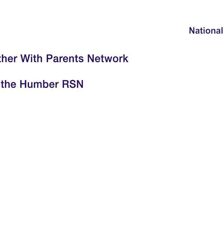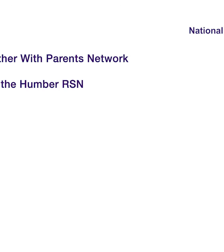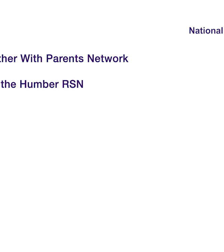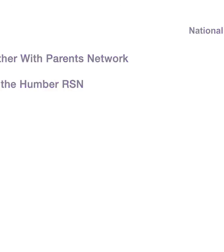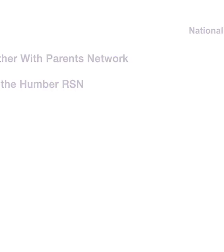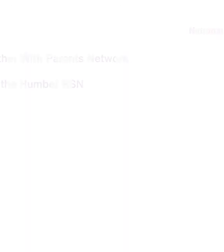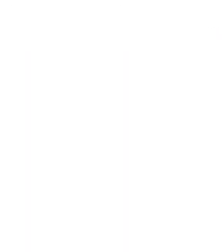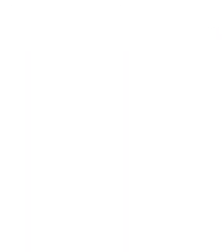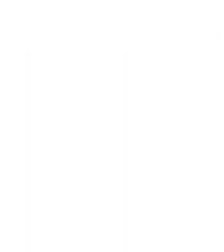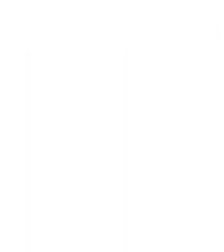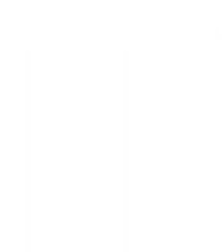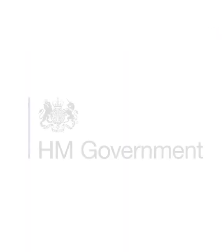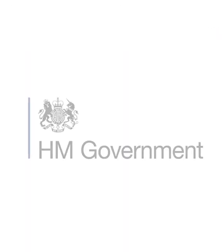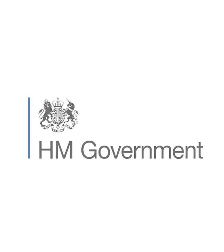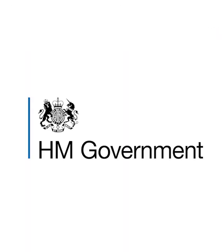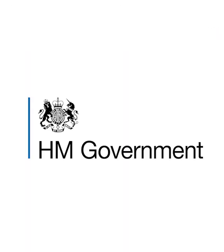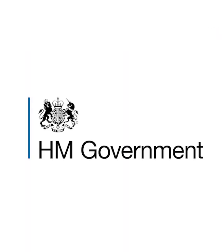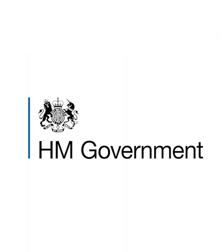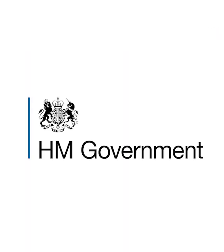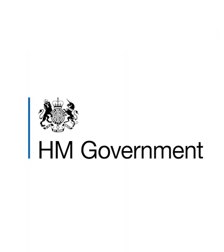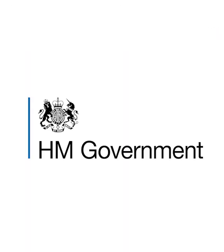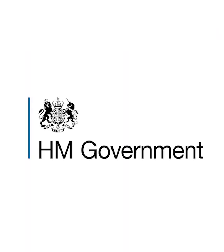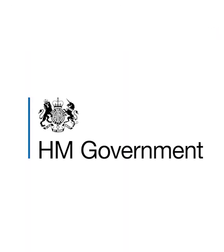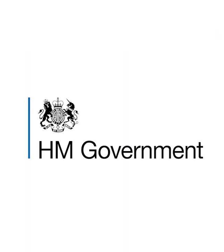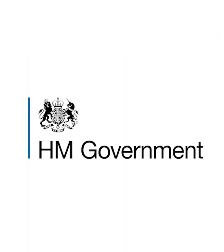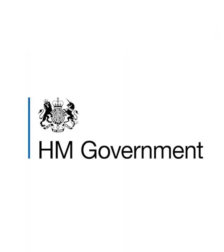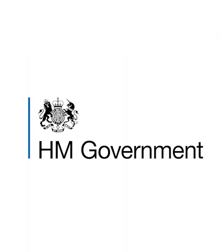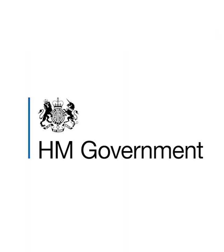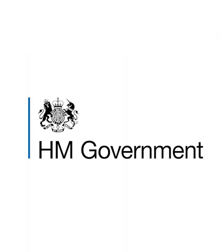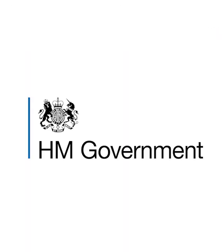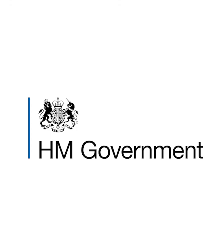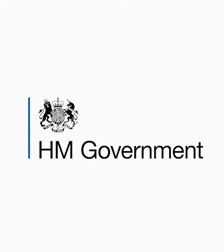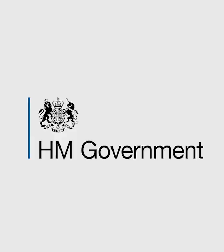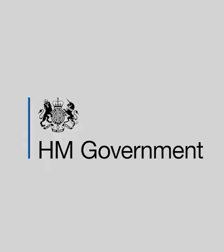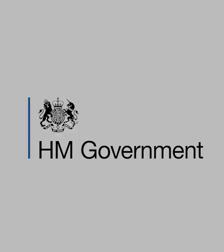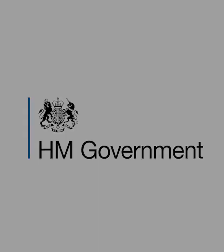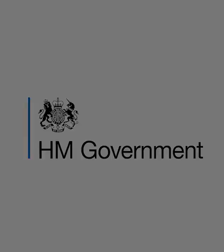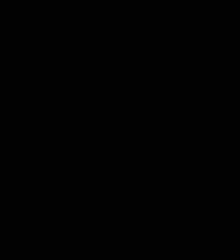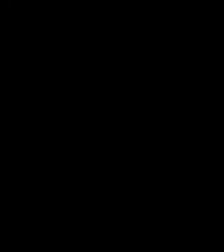U.K. Sport Sport undertitel Fast U.K.